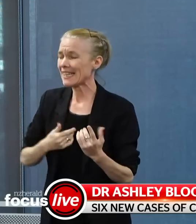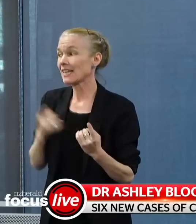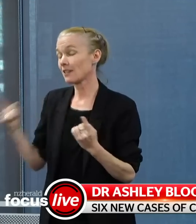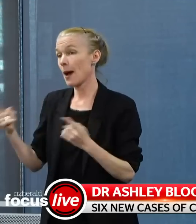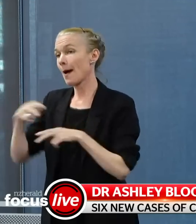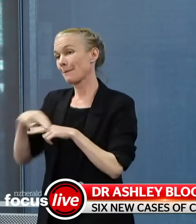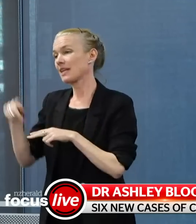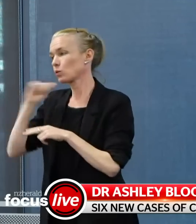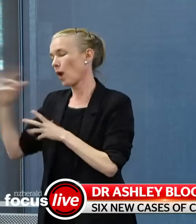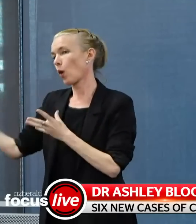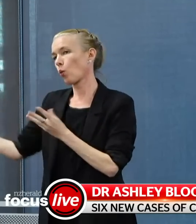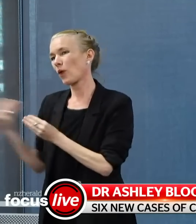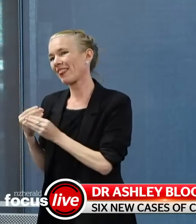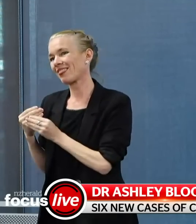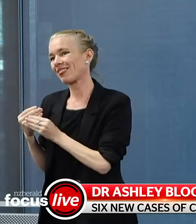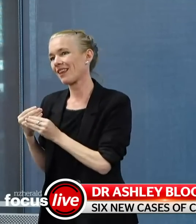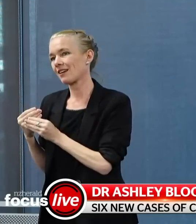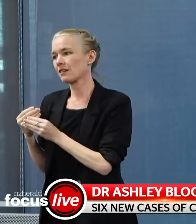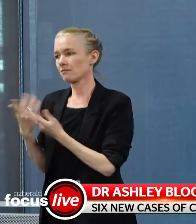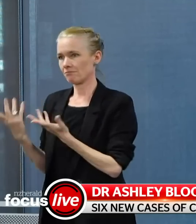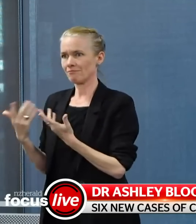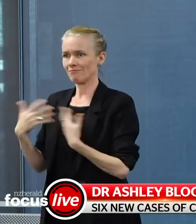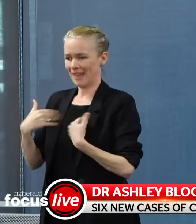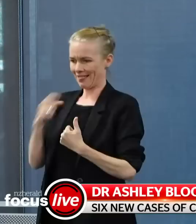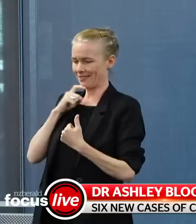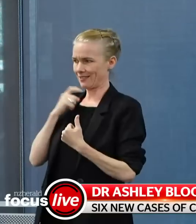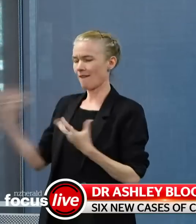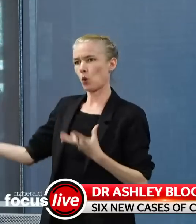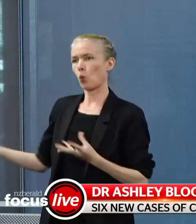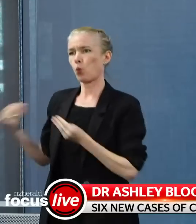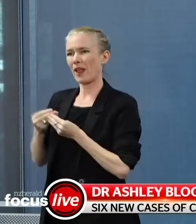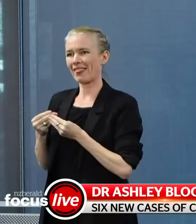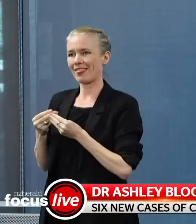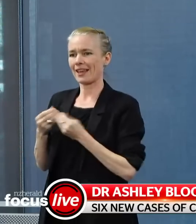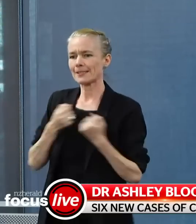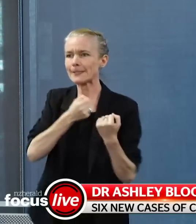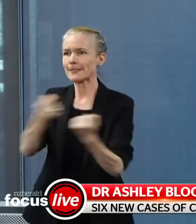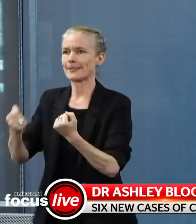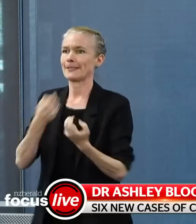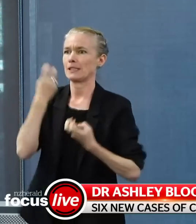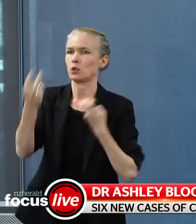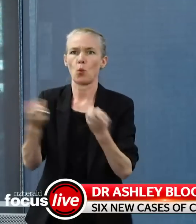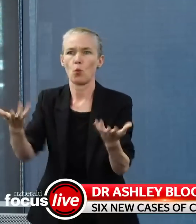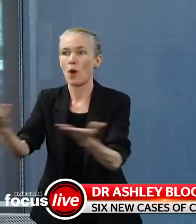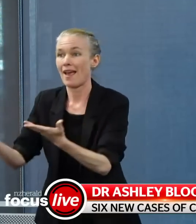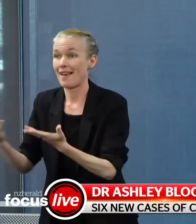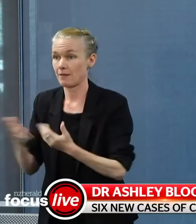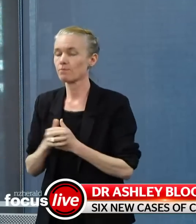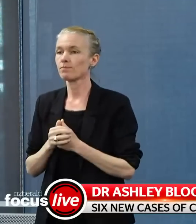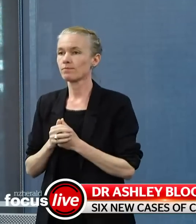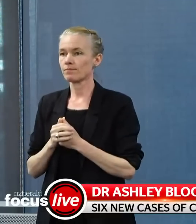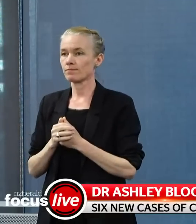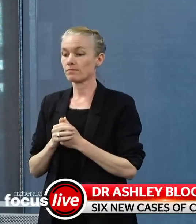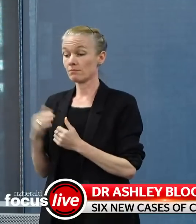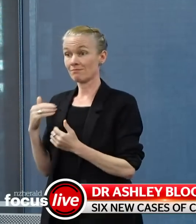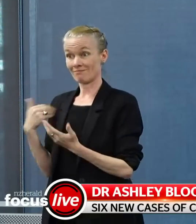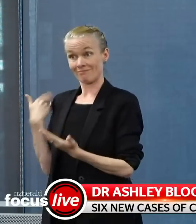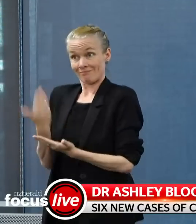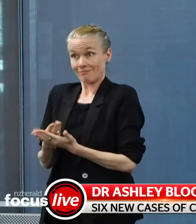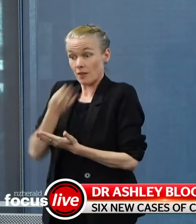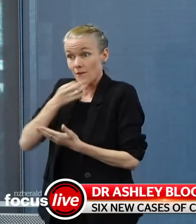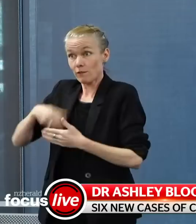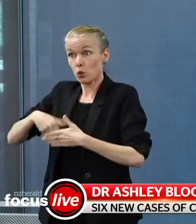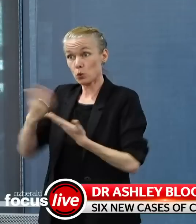to find people, or support the public health workers. In this instance in Auckland, we've also actually for the last few days had